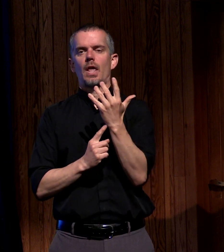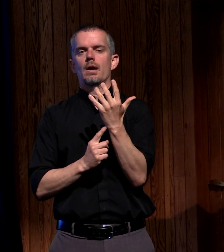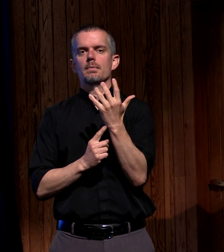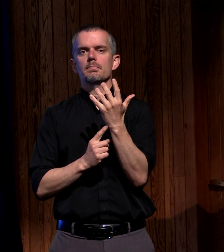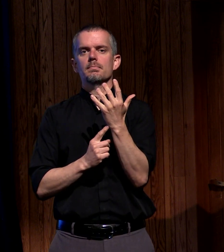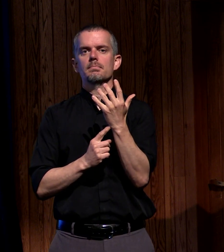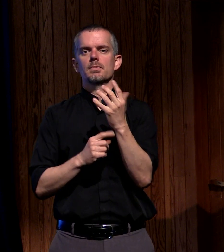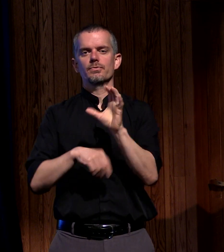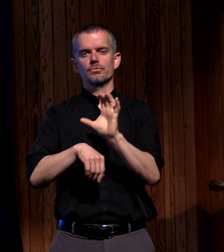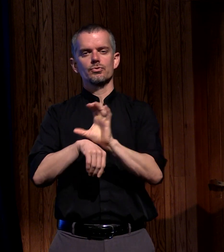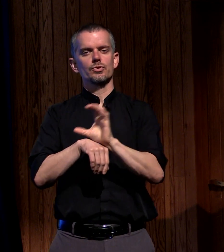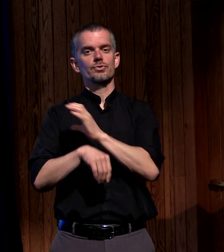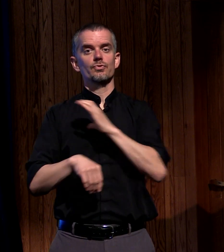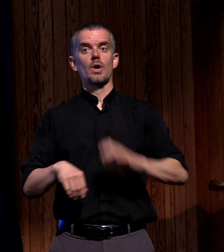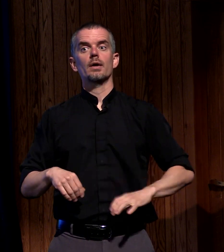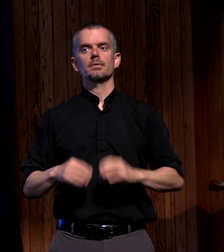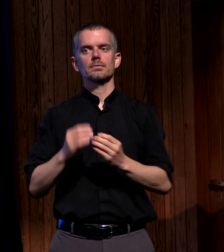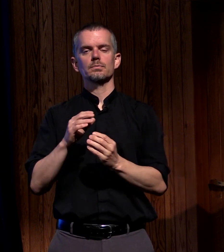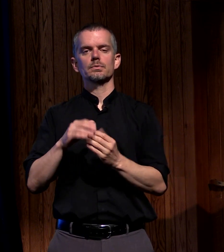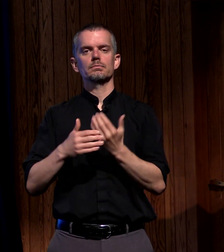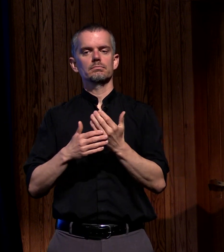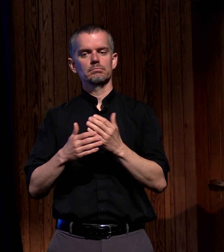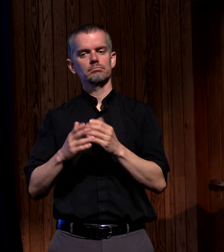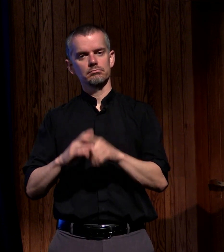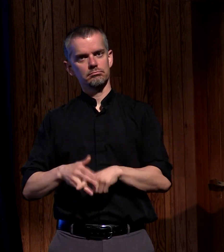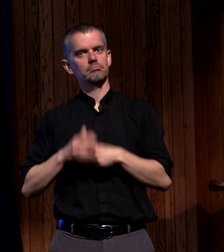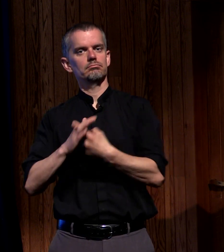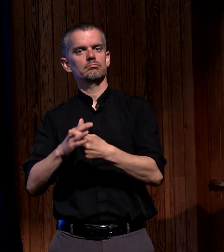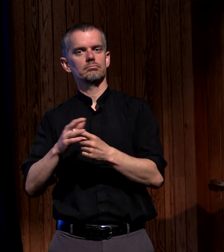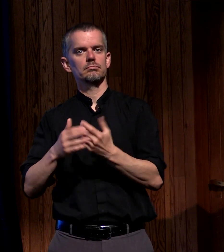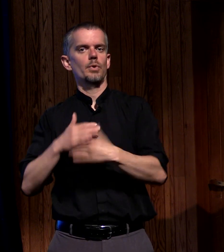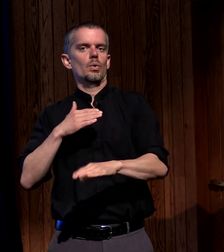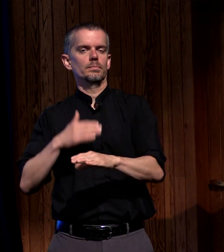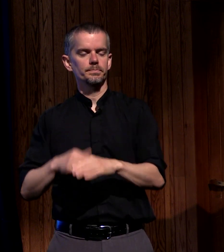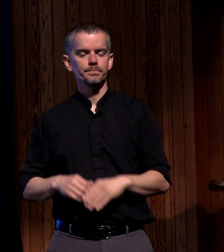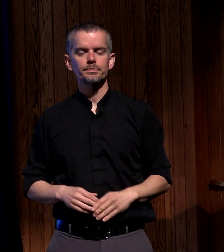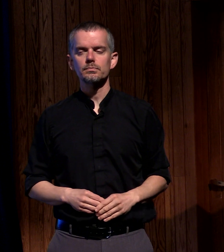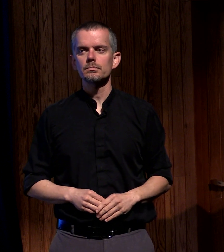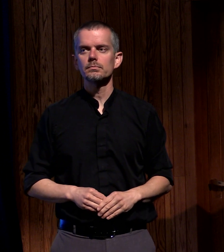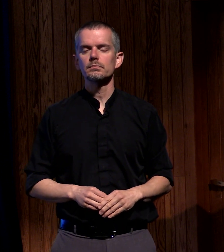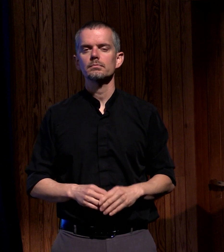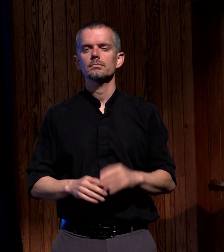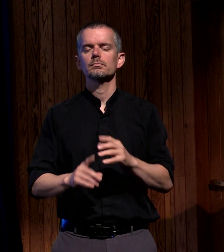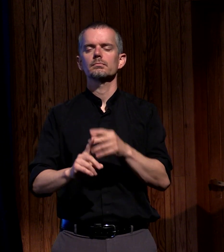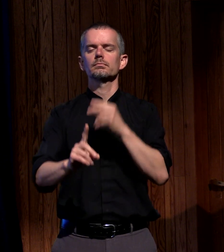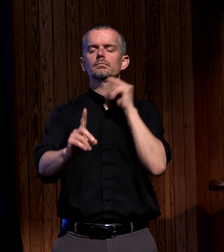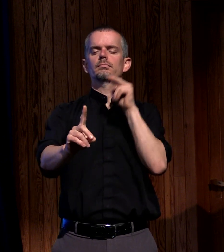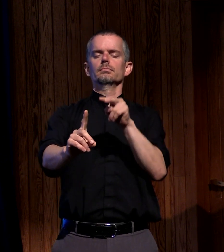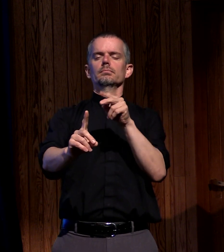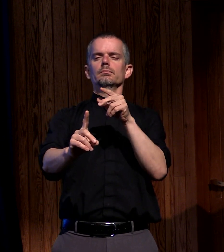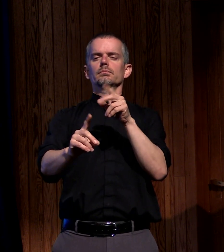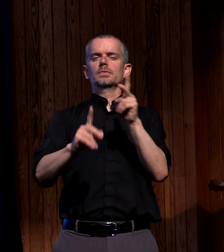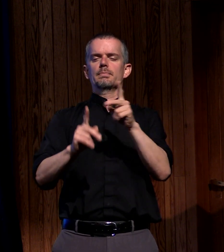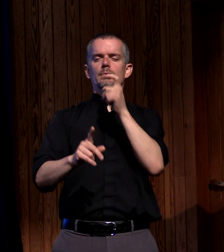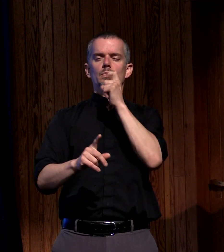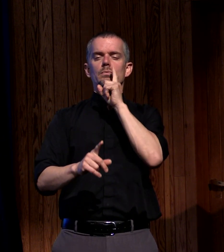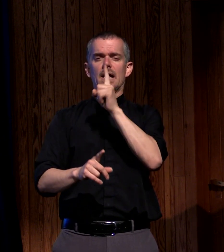of Christ was born when you step back and look at Pentecost the people that experienced it had two